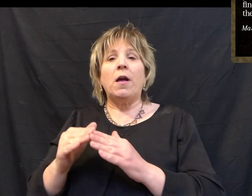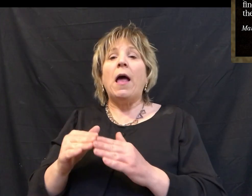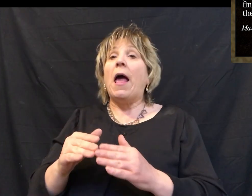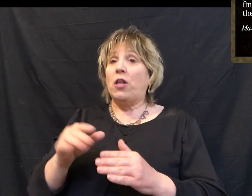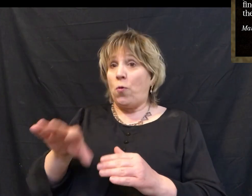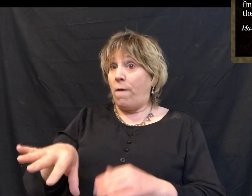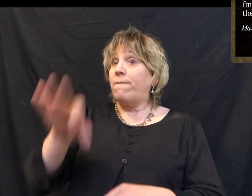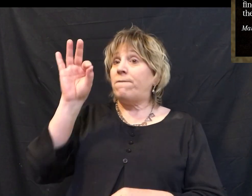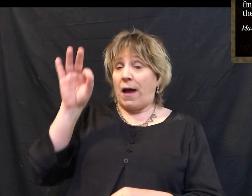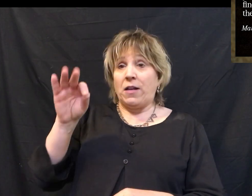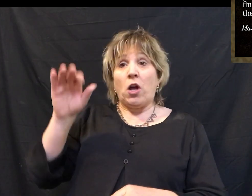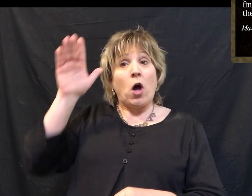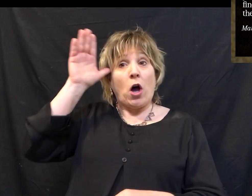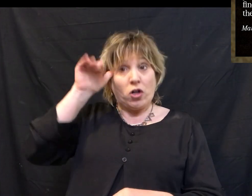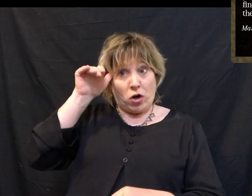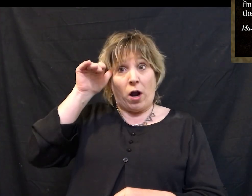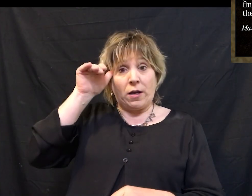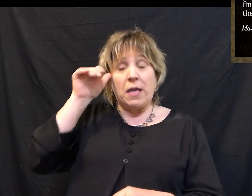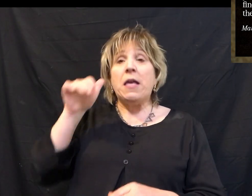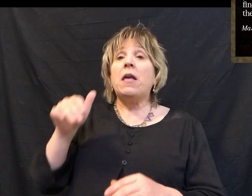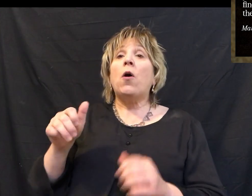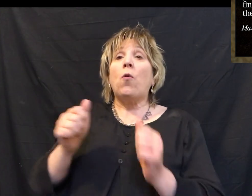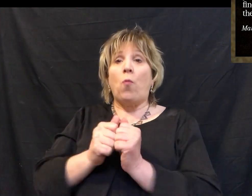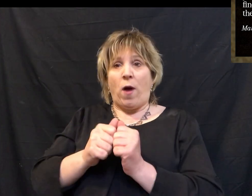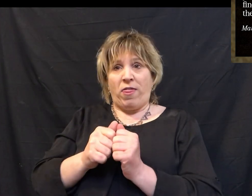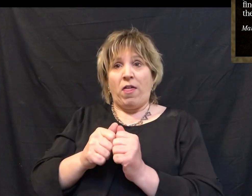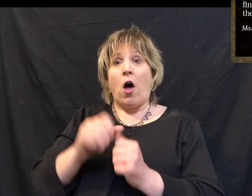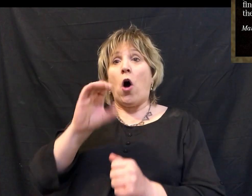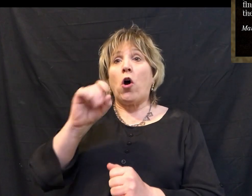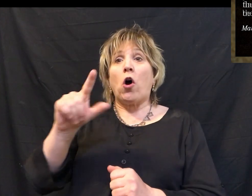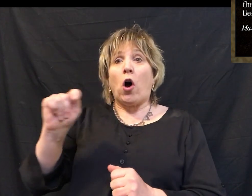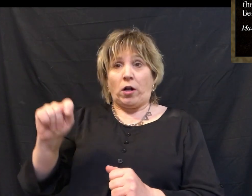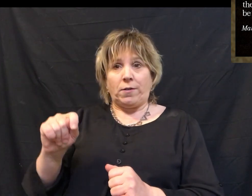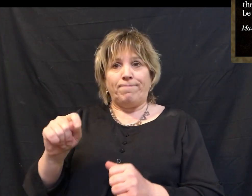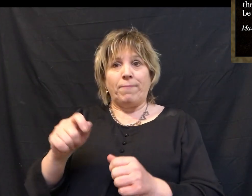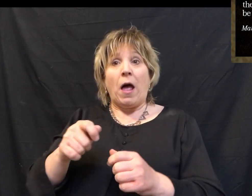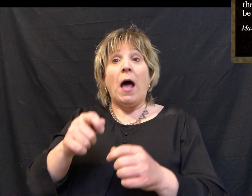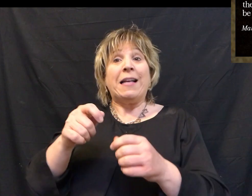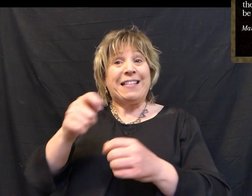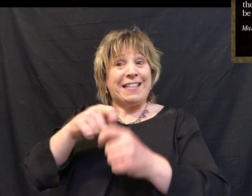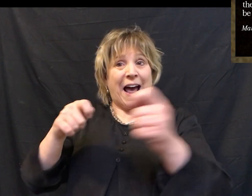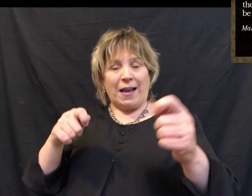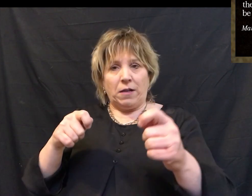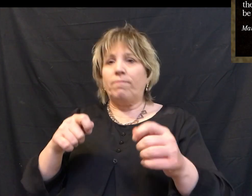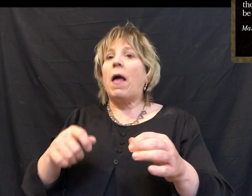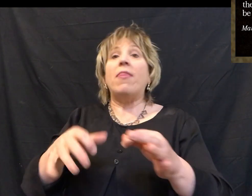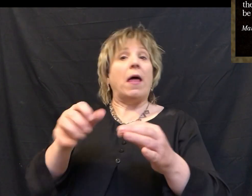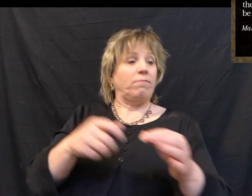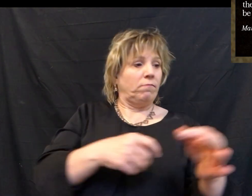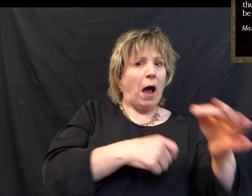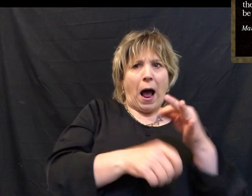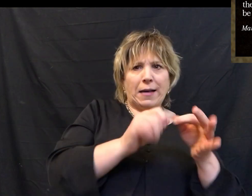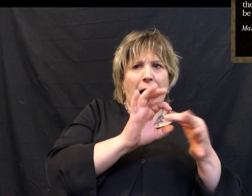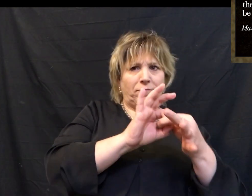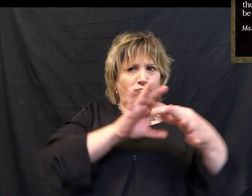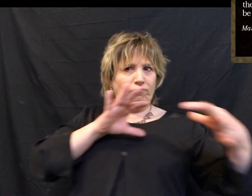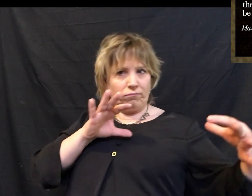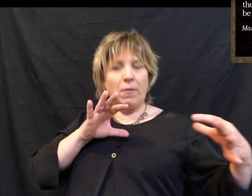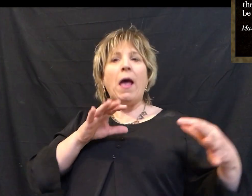At once you will find a donkey tied there with her colt. Untie them and bring them to me. If anyone says anything